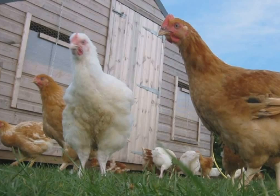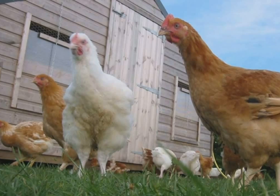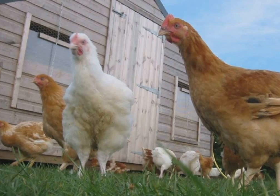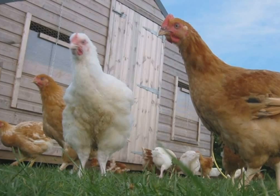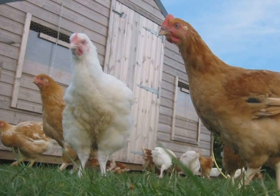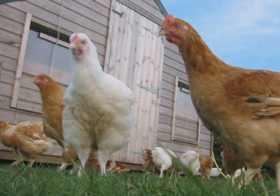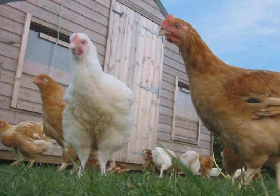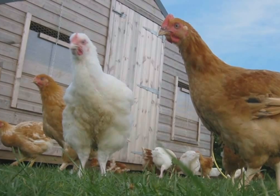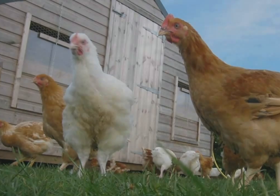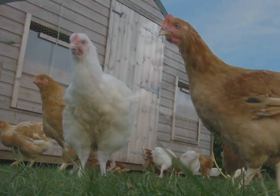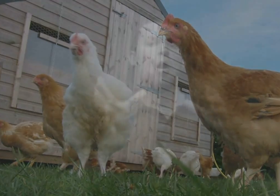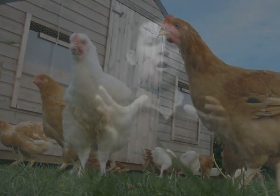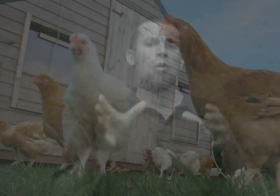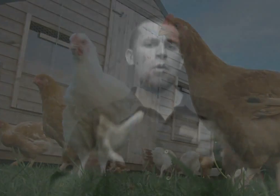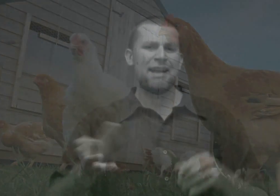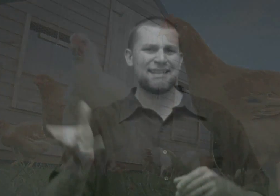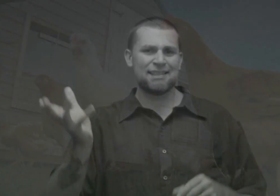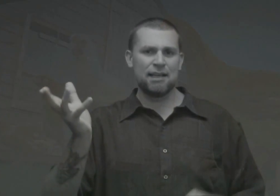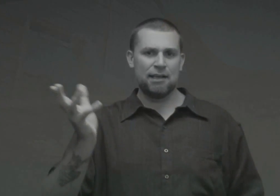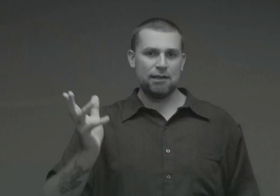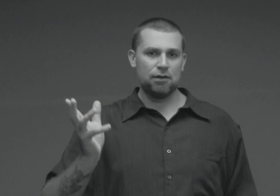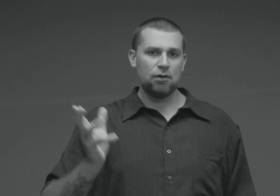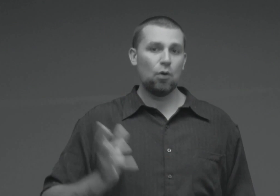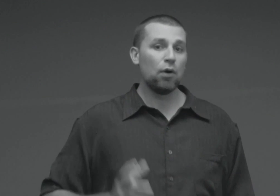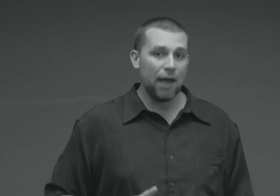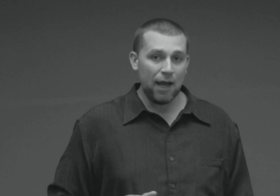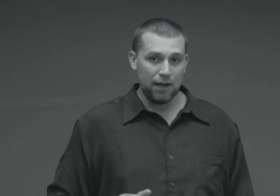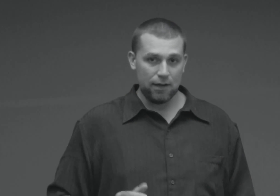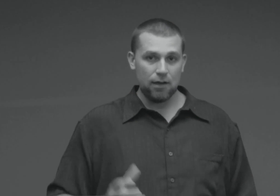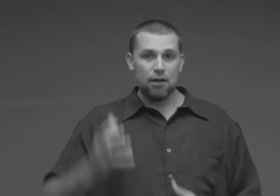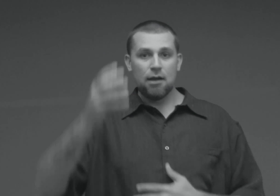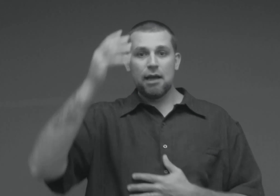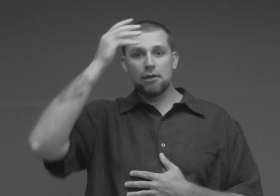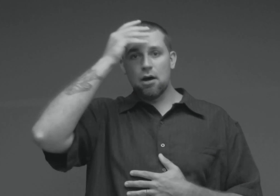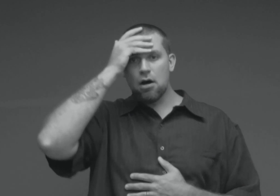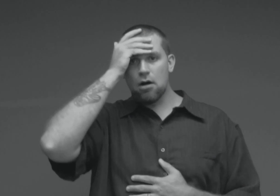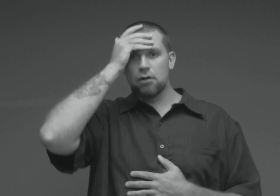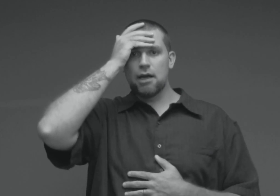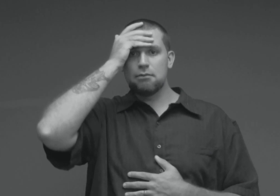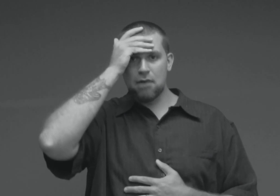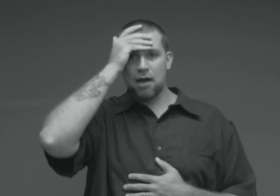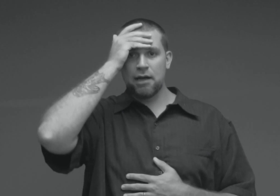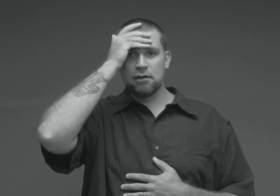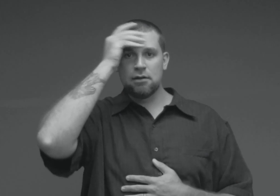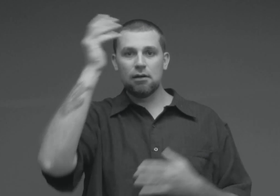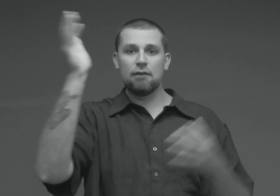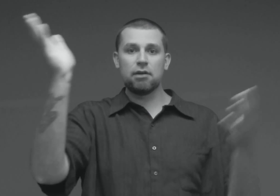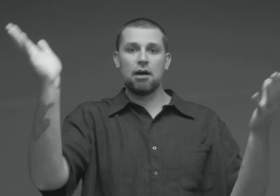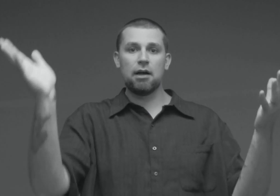man himself, all were a seed or an egg in the heart and mind of God.